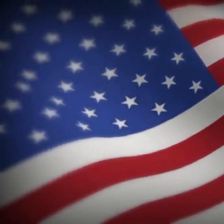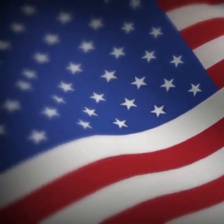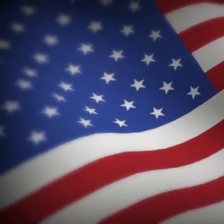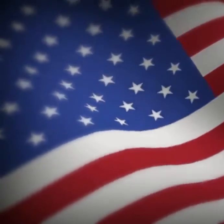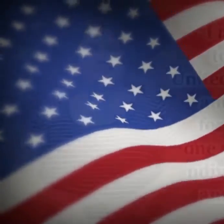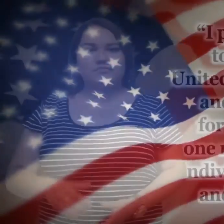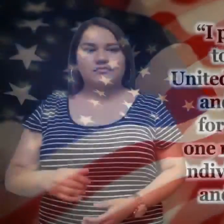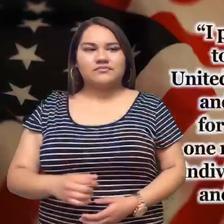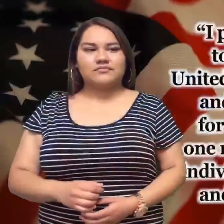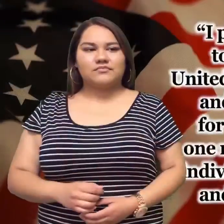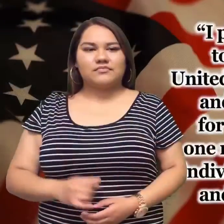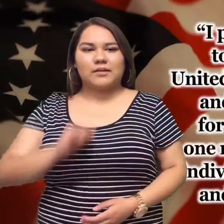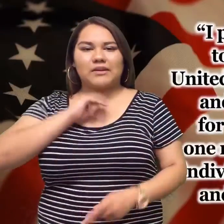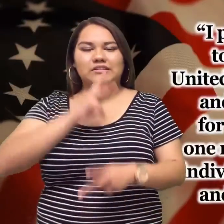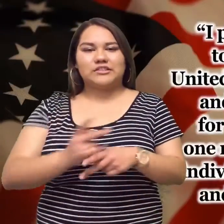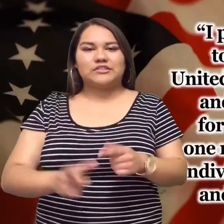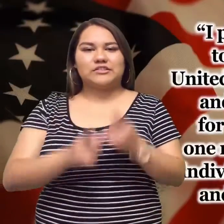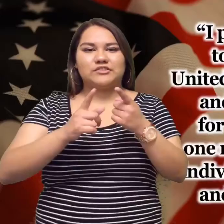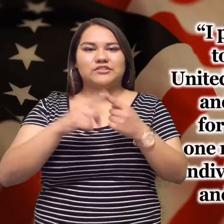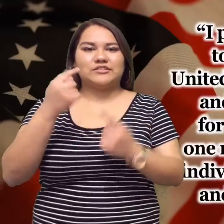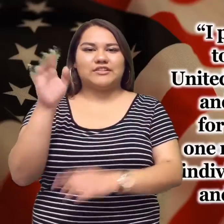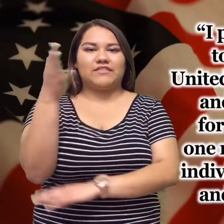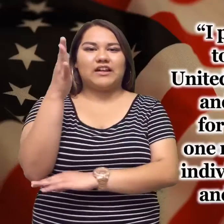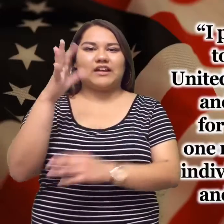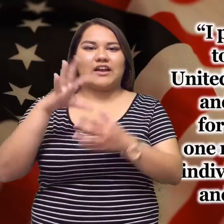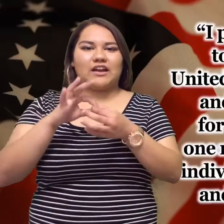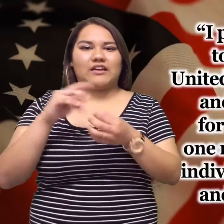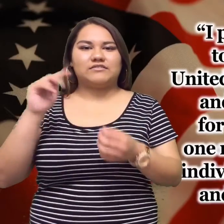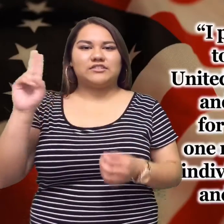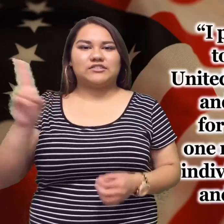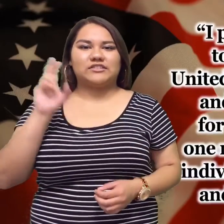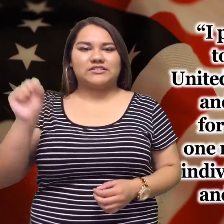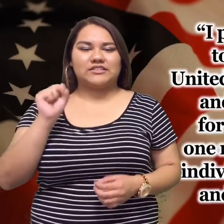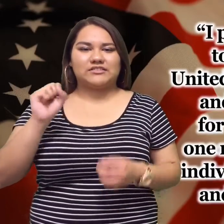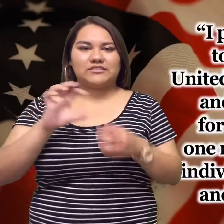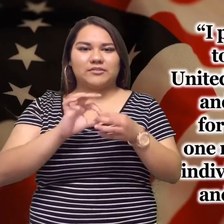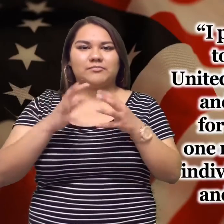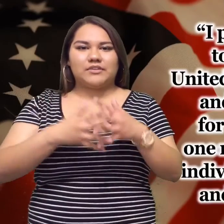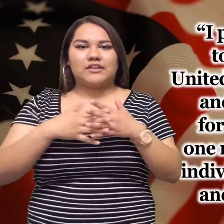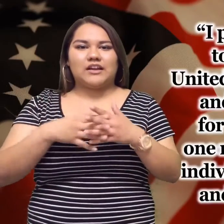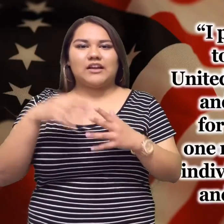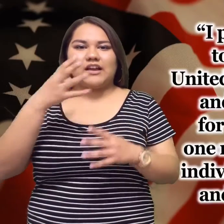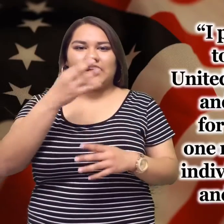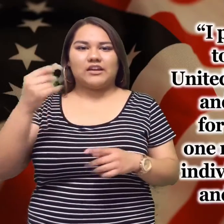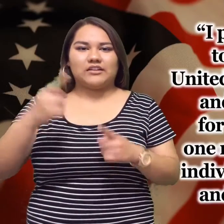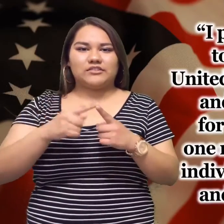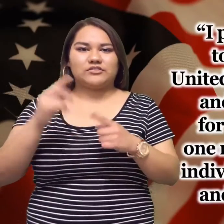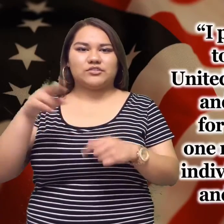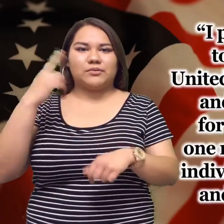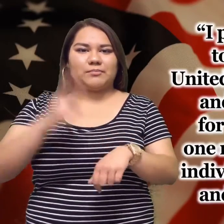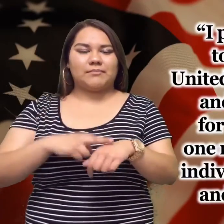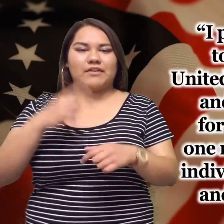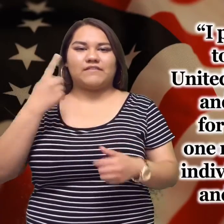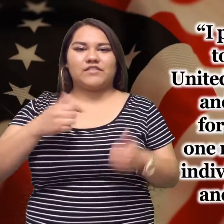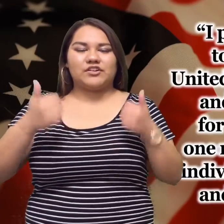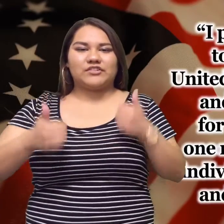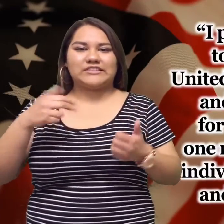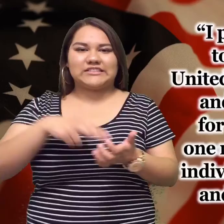I pledge allegiance to the flag of the United States of America. And to the Republic for which it